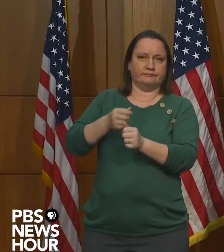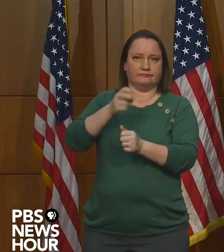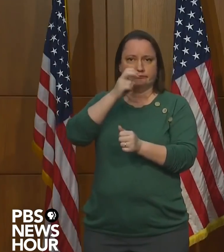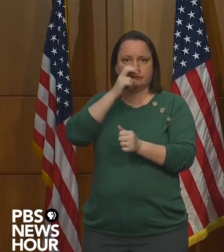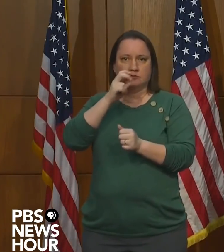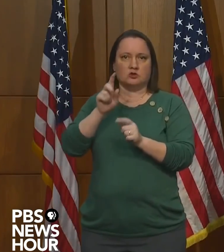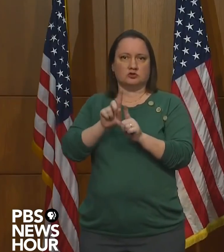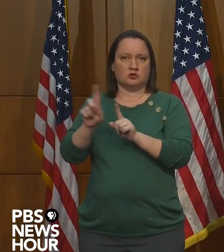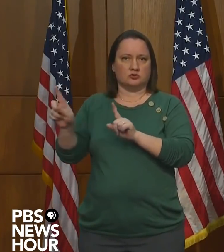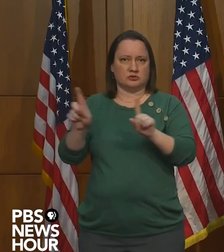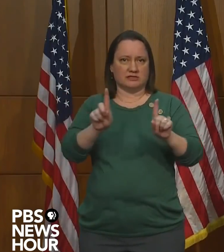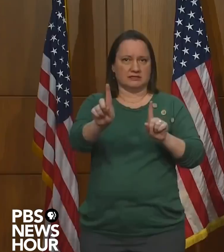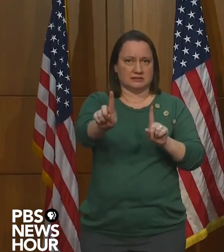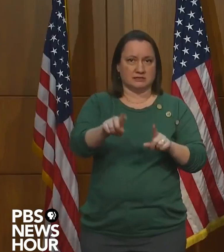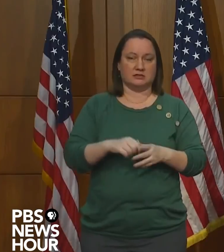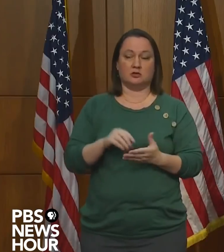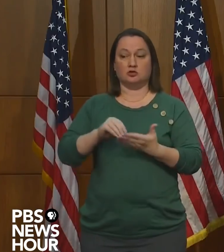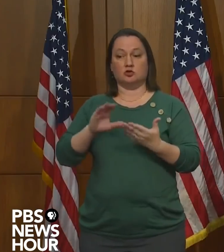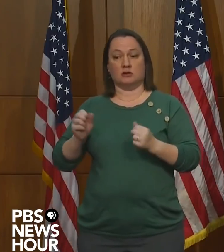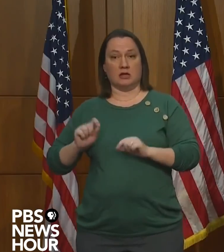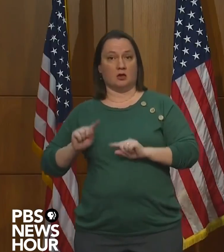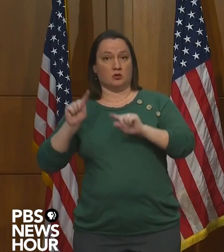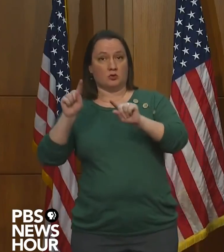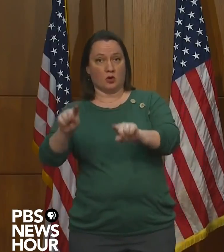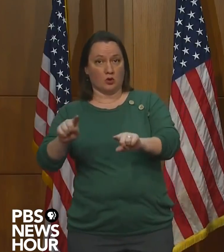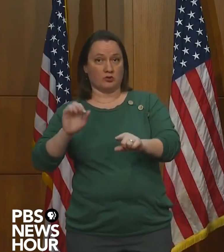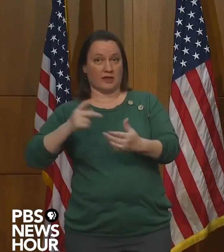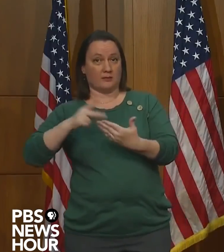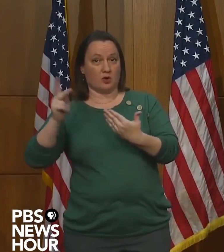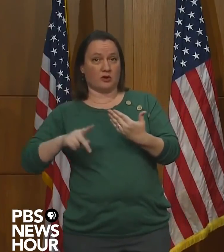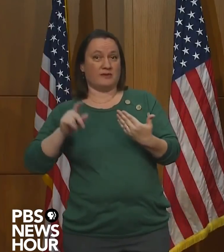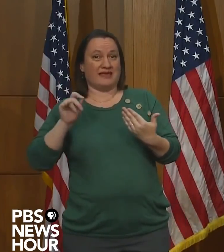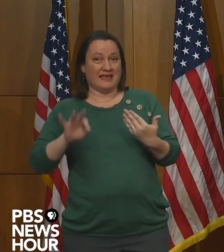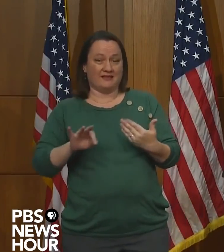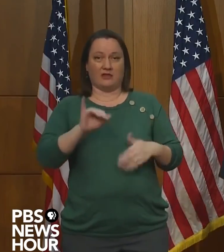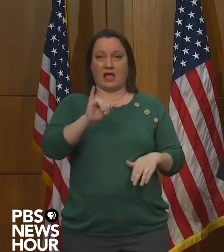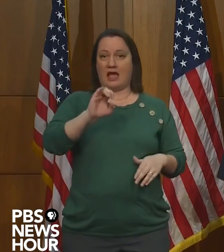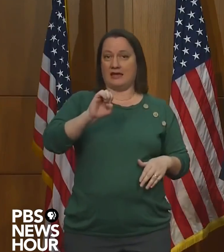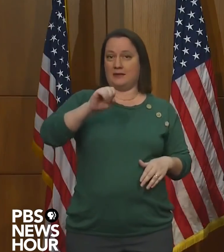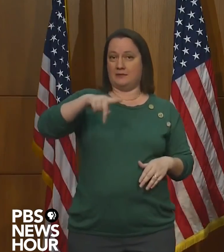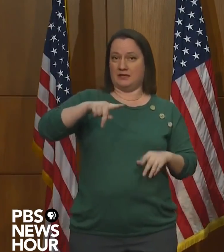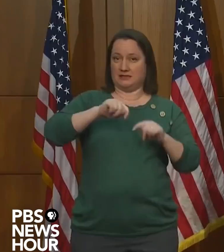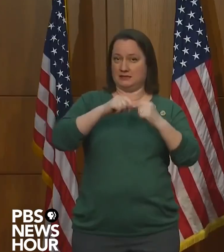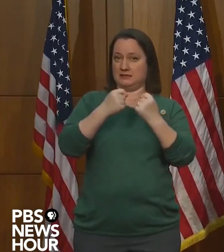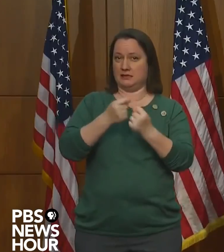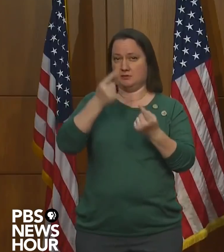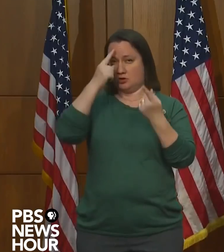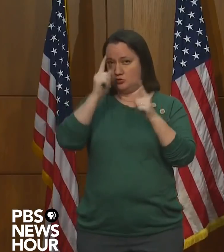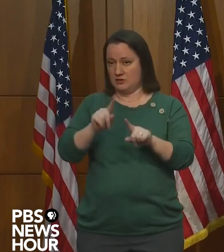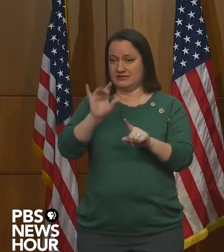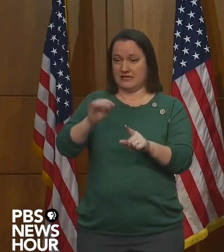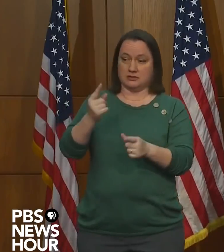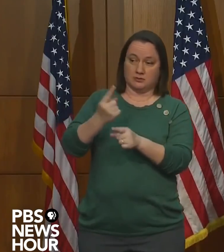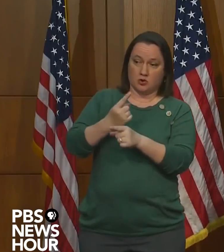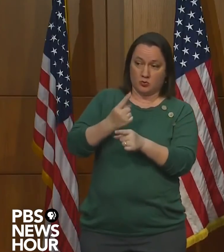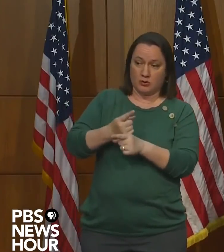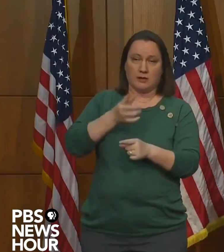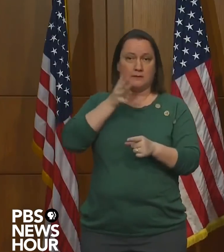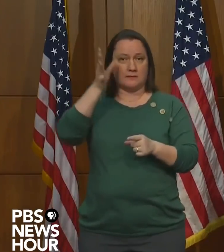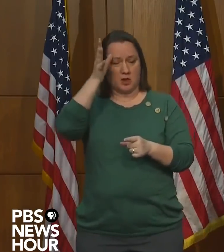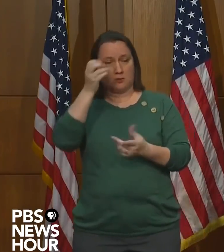only attend such programs if the independent individualized education program team agrees it is appropriate and the parent consents.